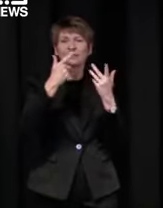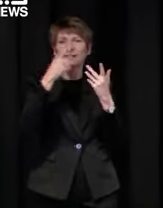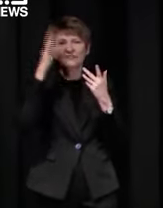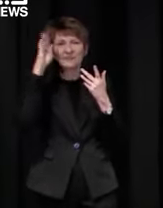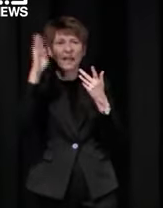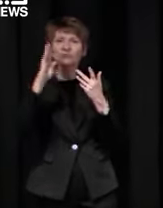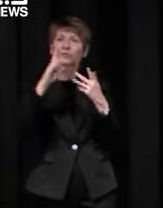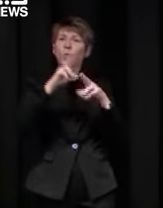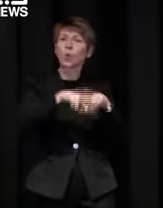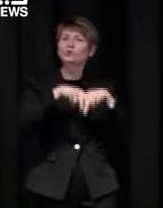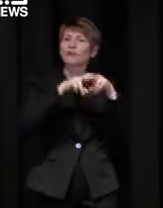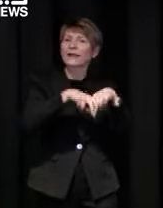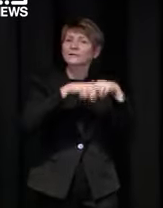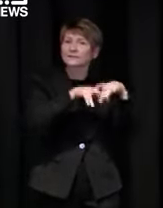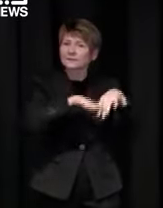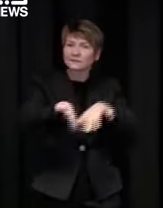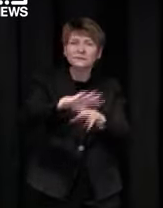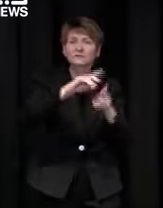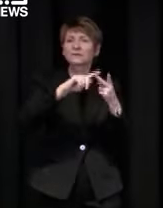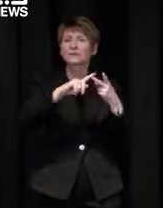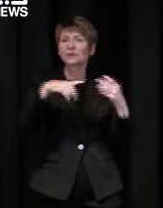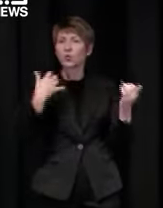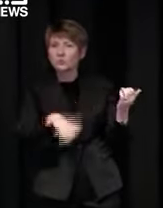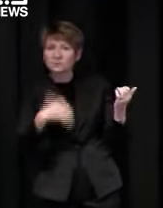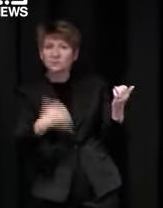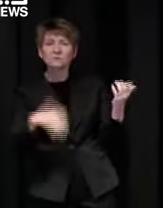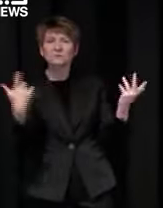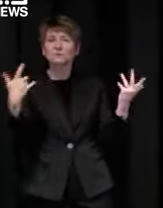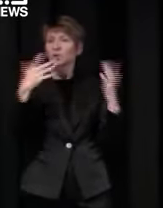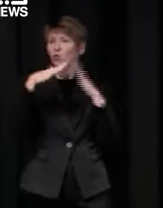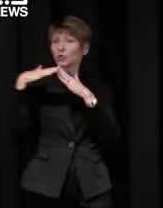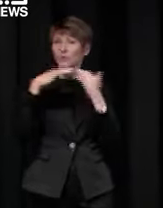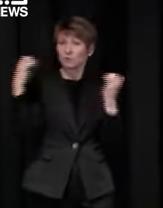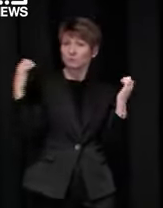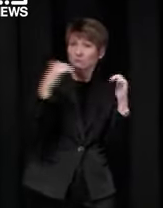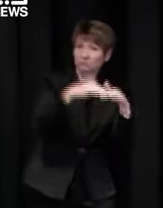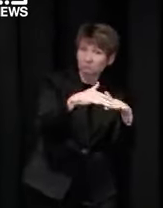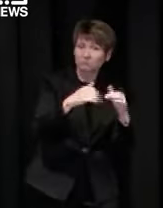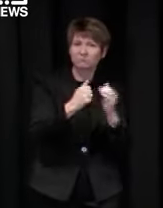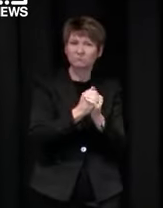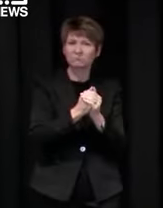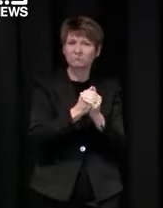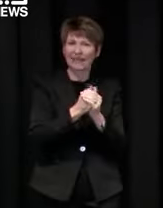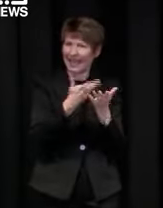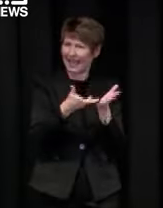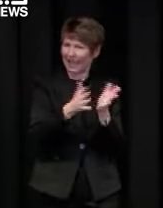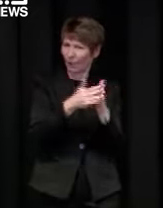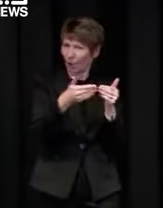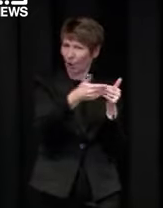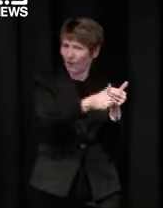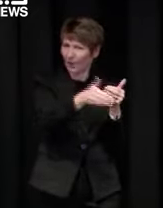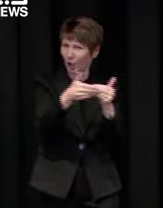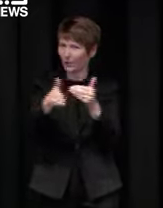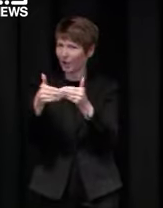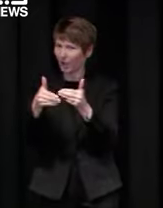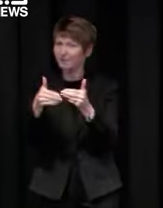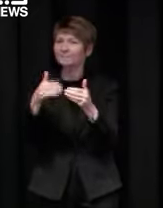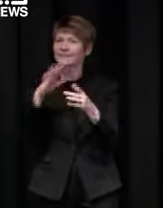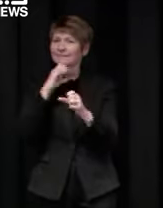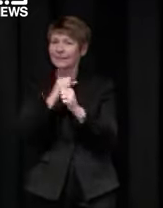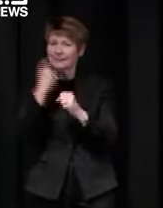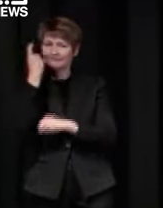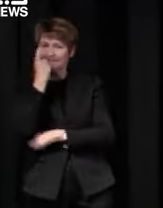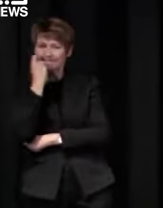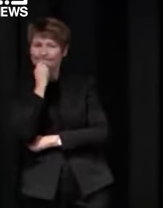concerts community gatherings all of those types of events will be able to be considered for